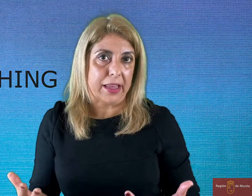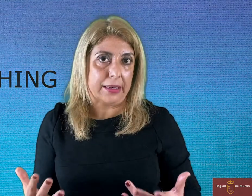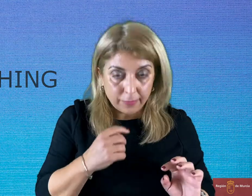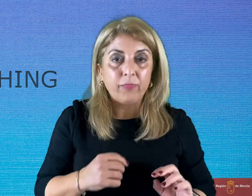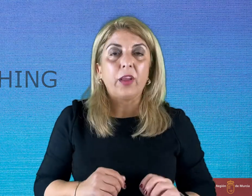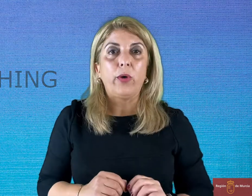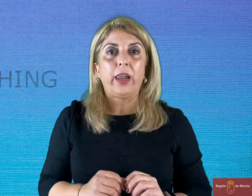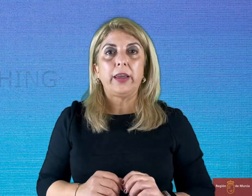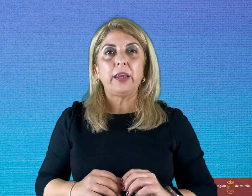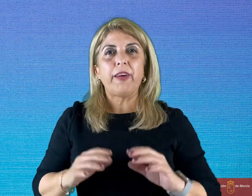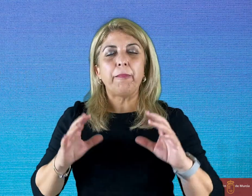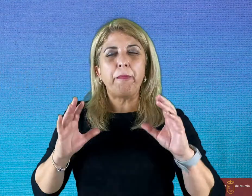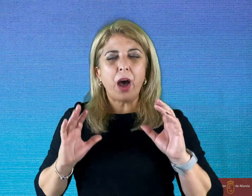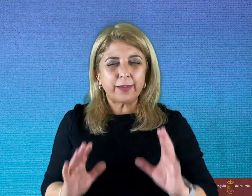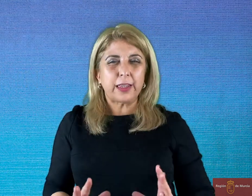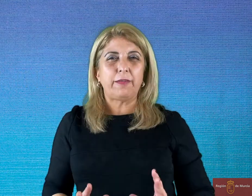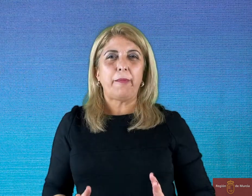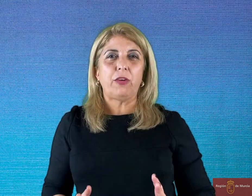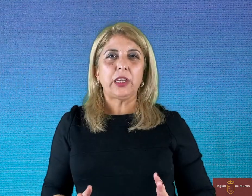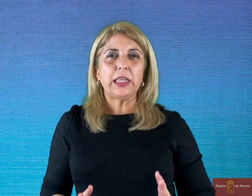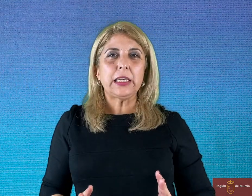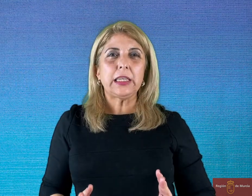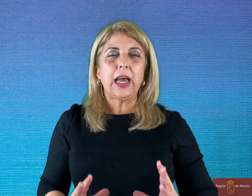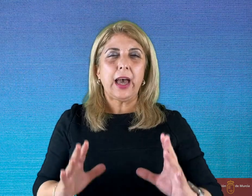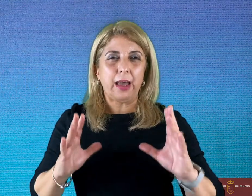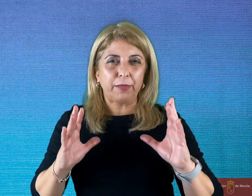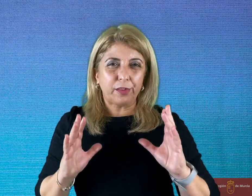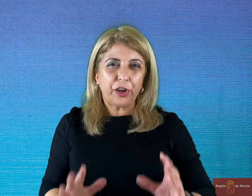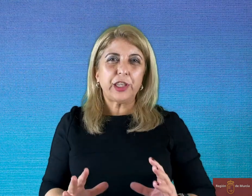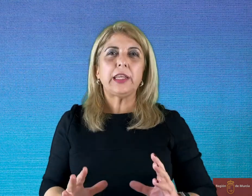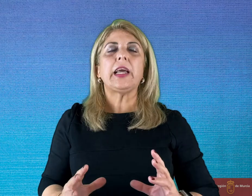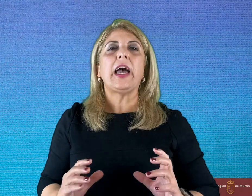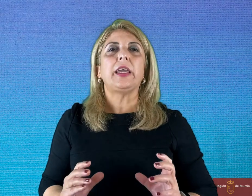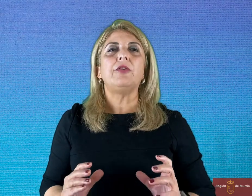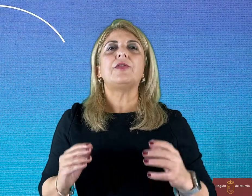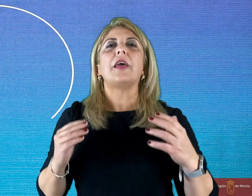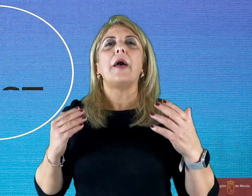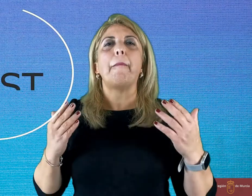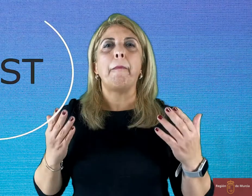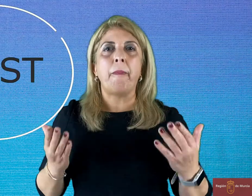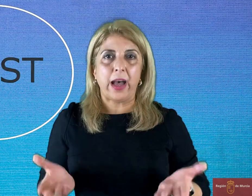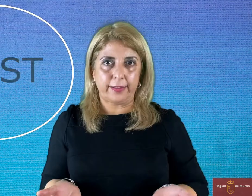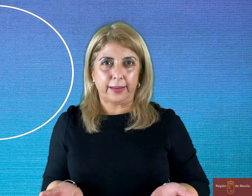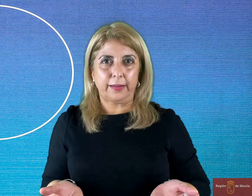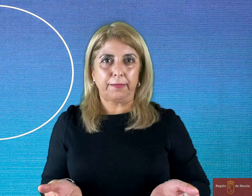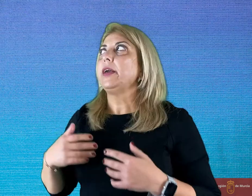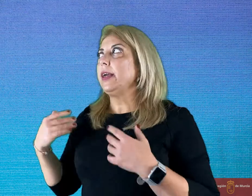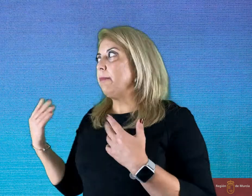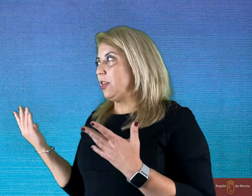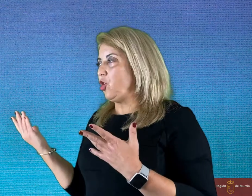Well, if I'm positive about it, I am certain I use must. Imagine.